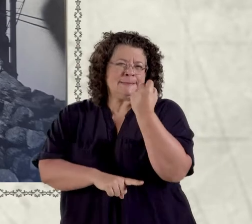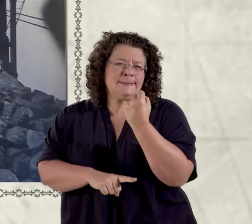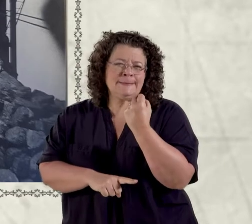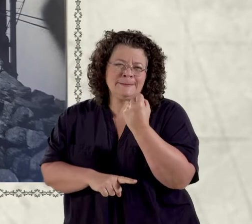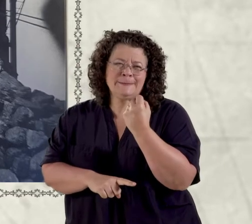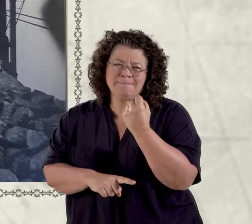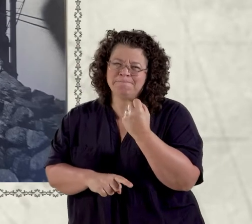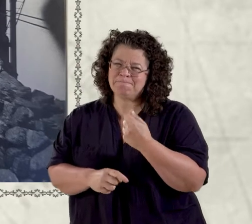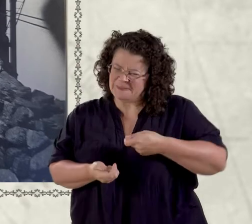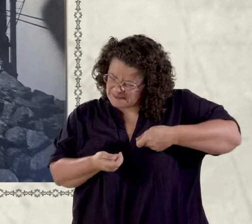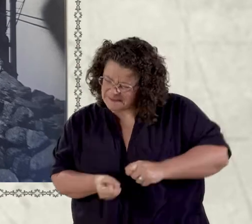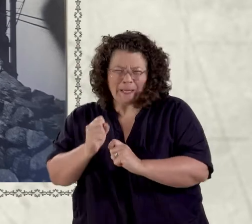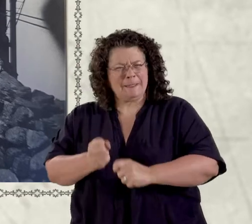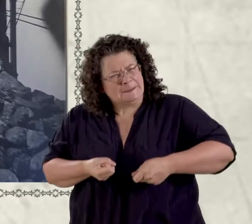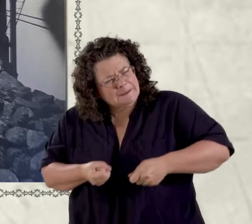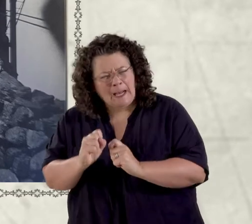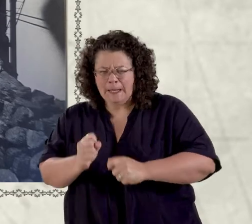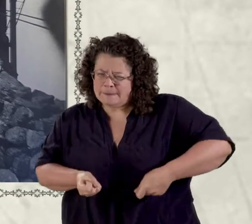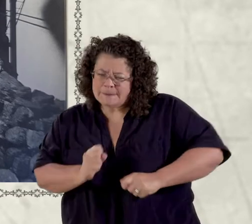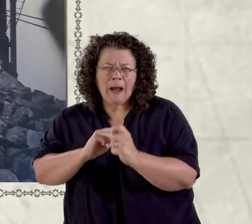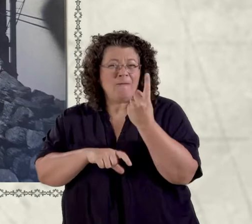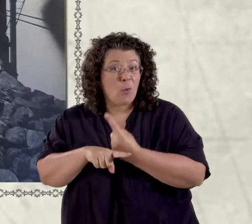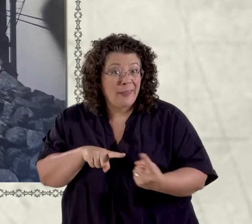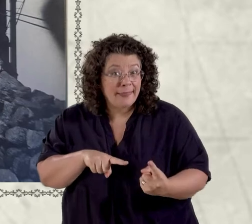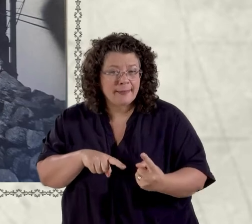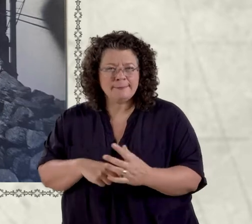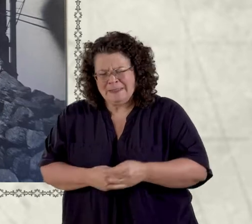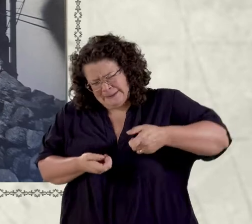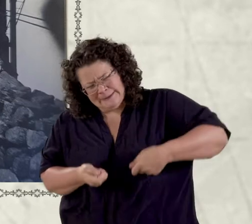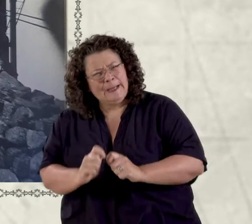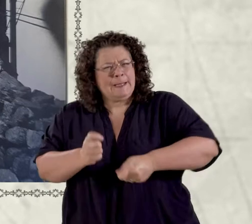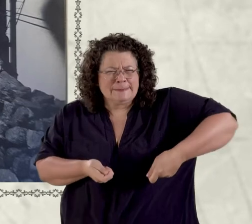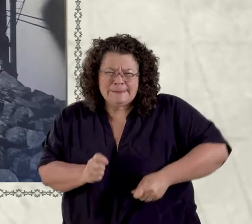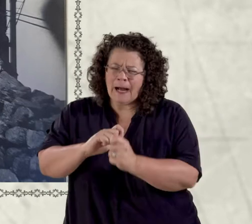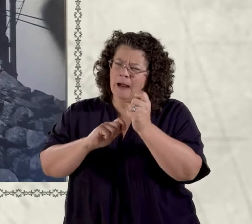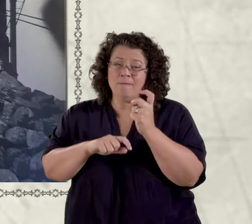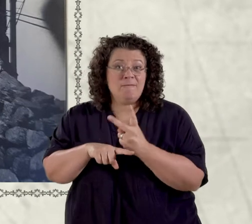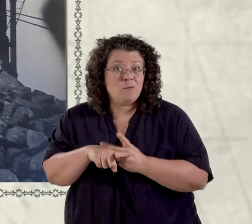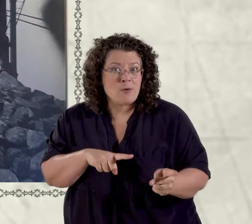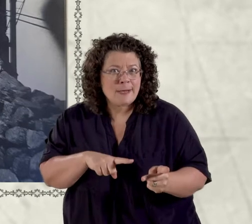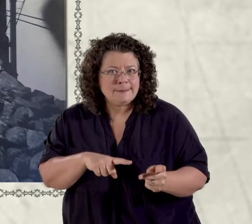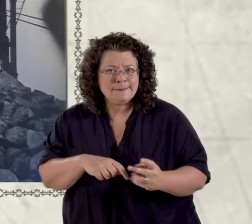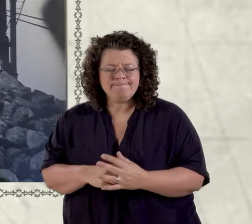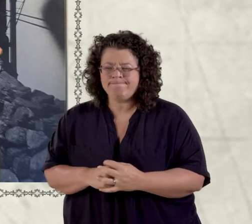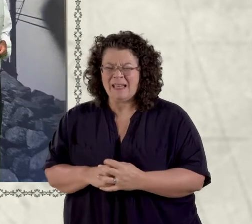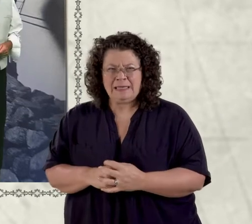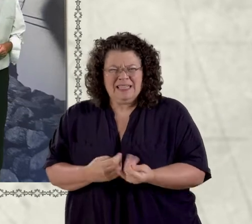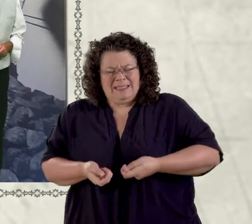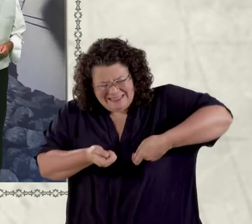dig dig dig for a week dig dig dig dig for a fortnight